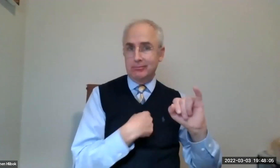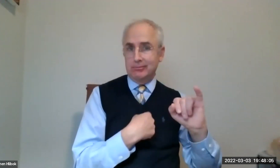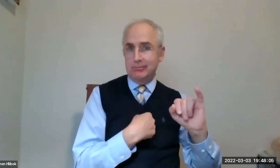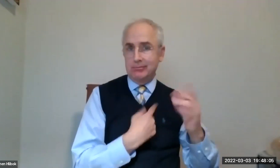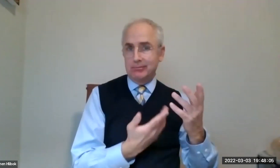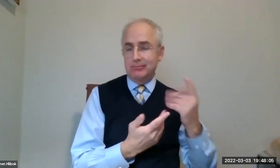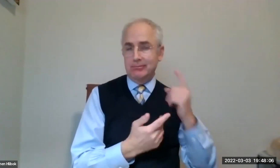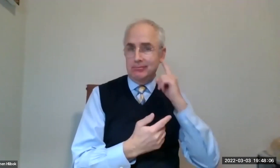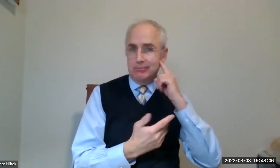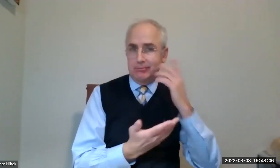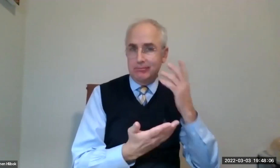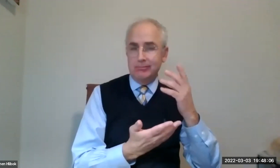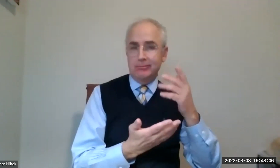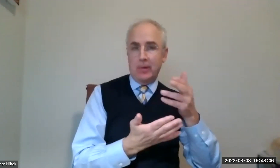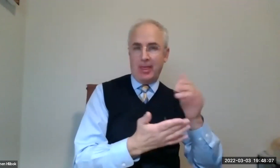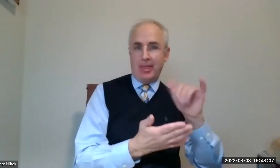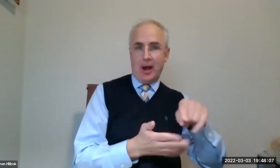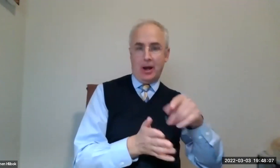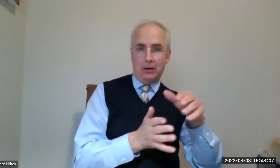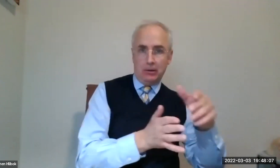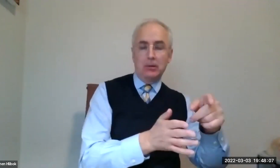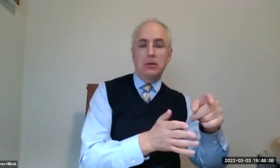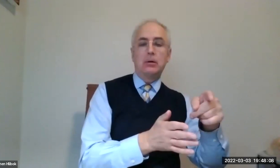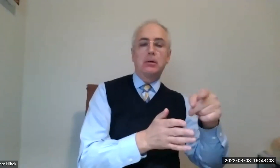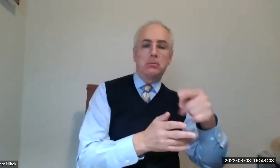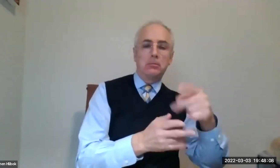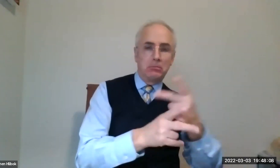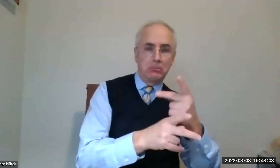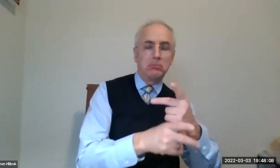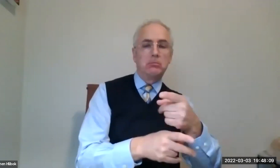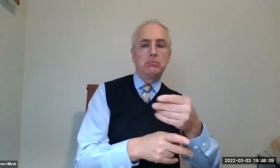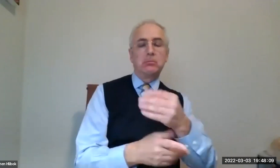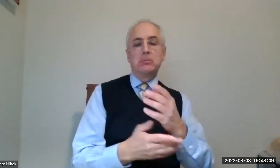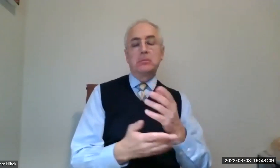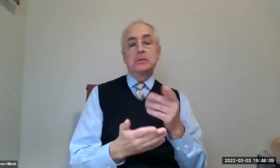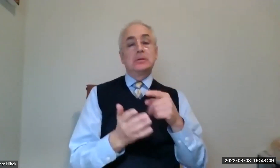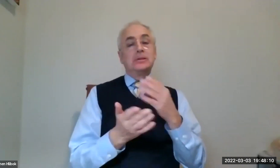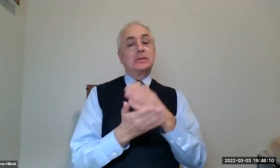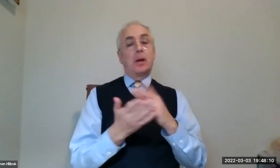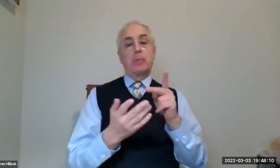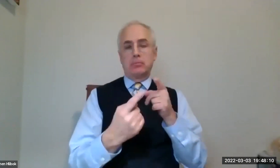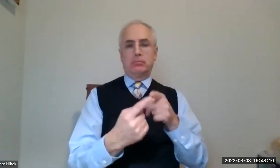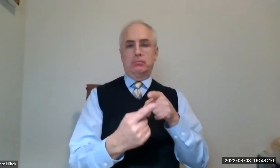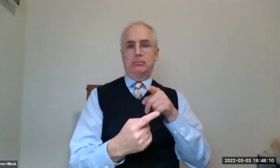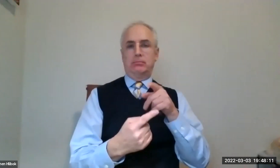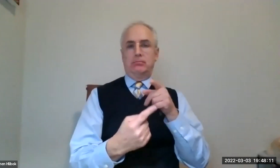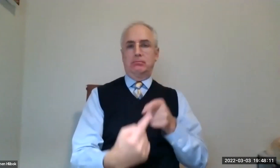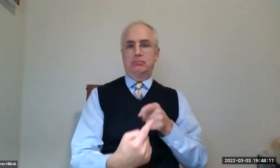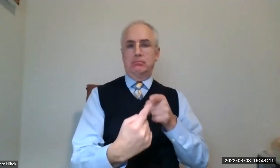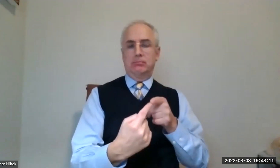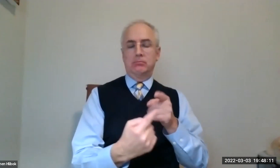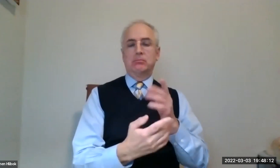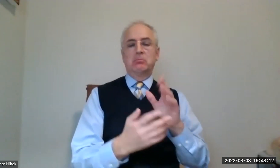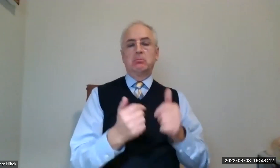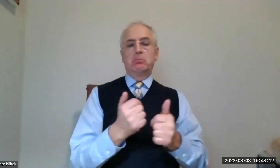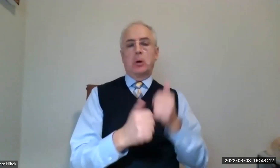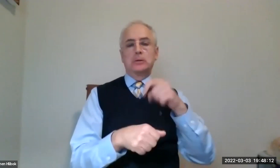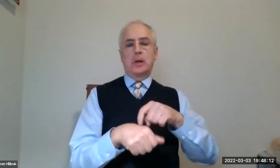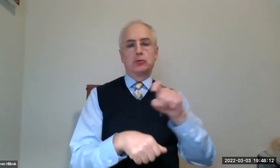If you decide to do Social Security at an earlier age, you need to ask if you're eligible for SSDI